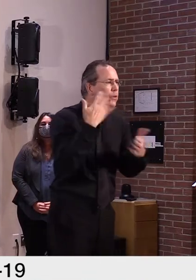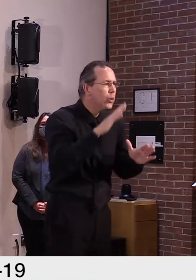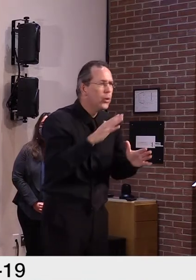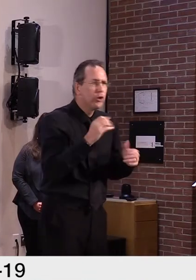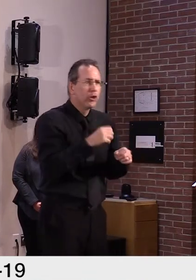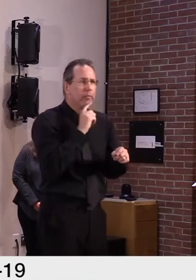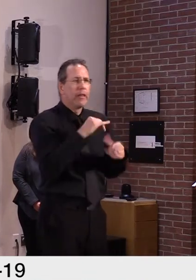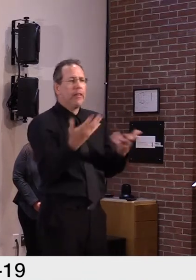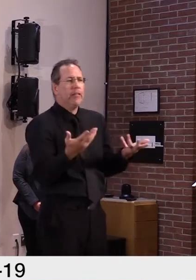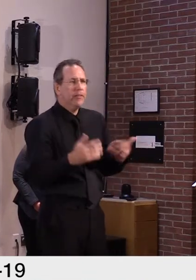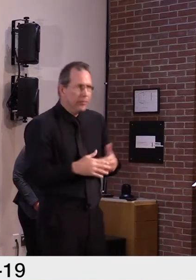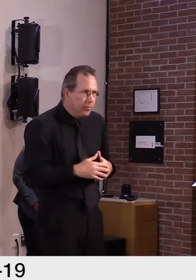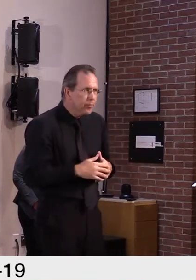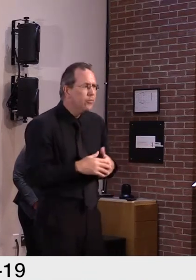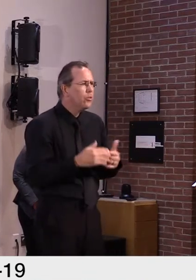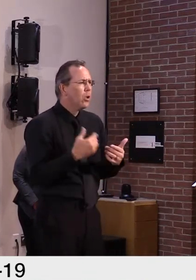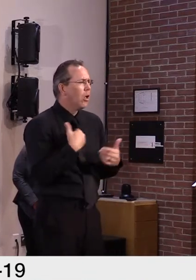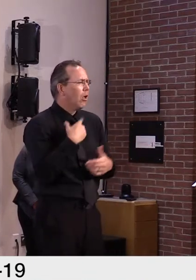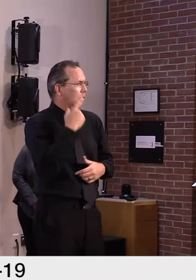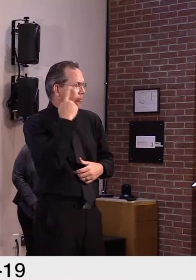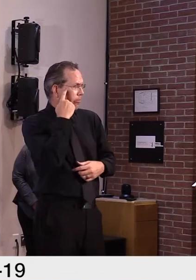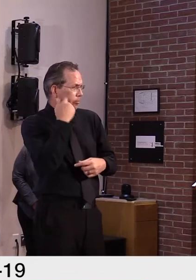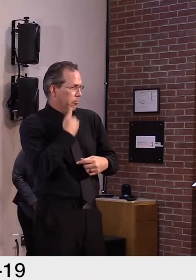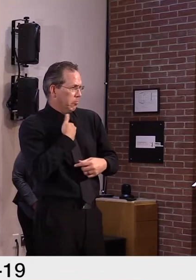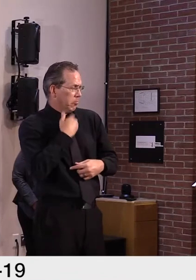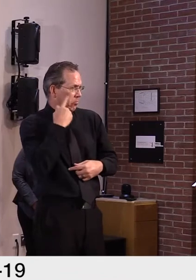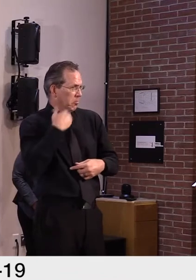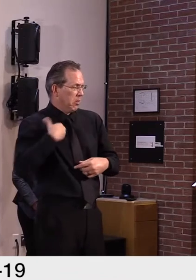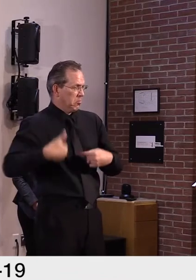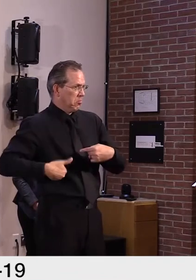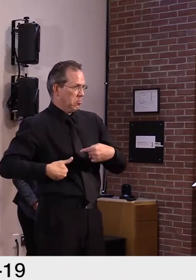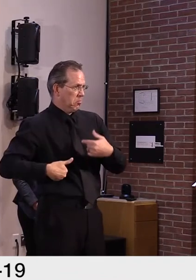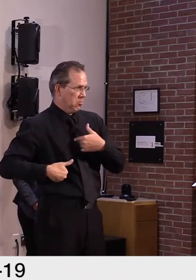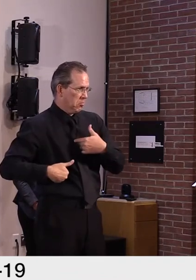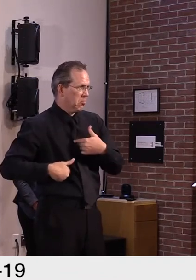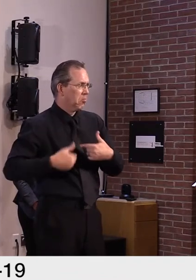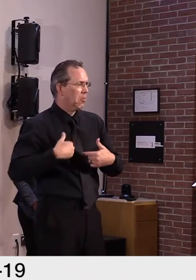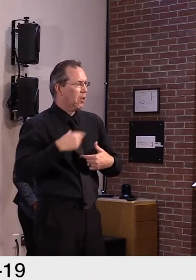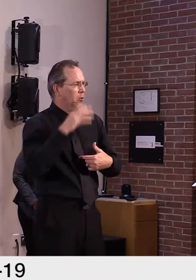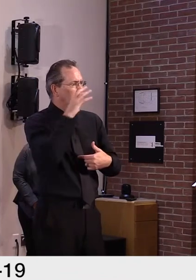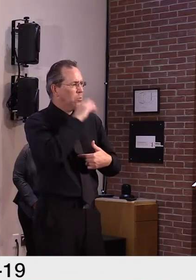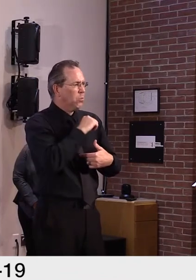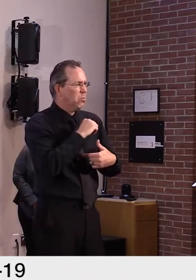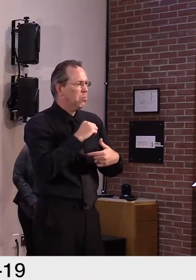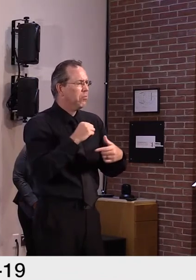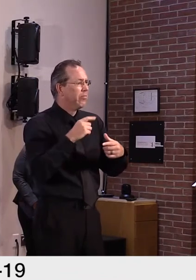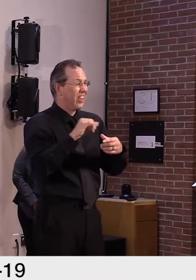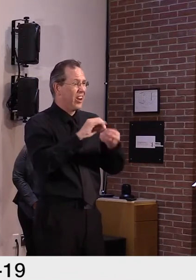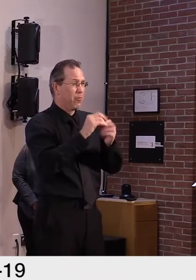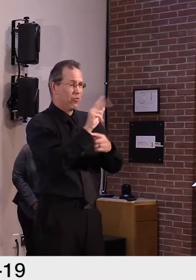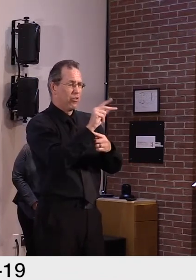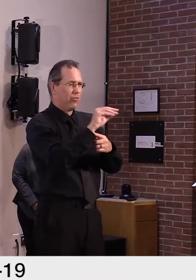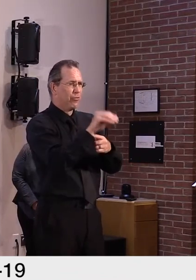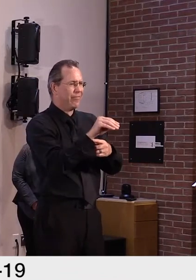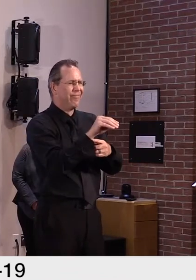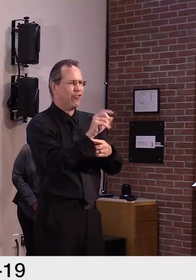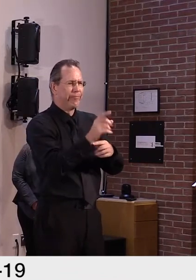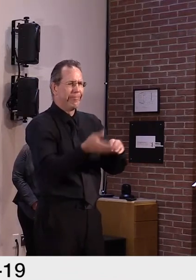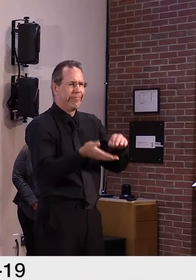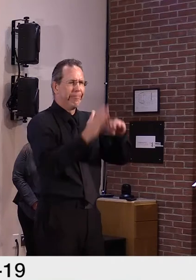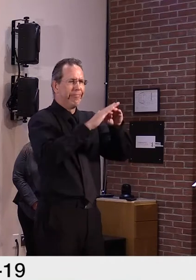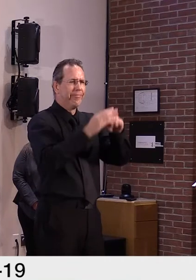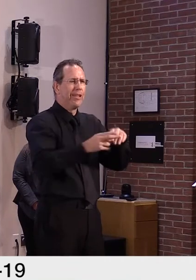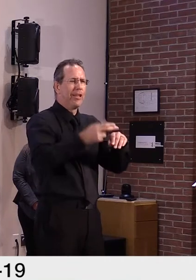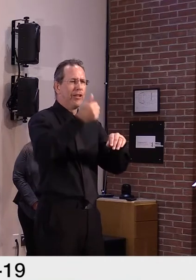asymptomatic people who have ever had contact with COVID is much higher than in the 20% range,